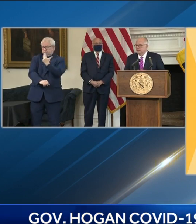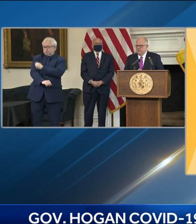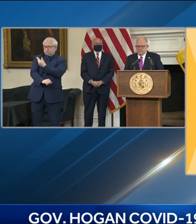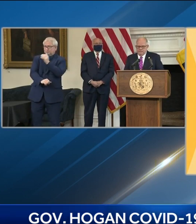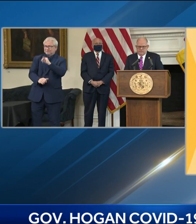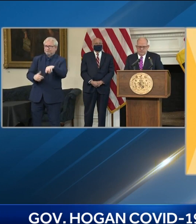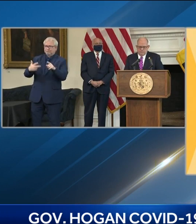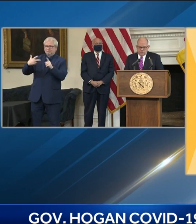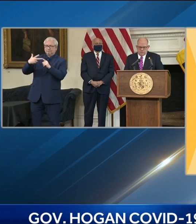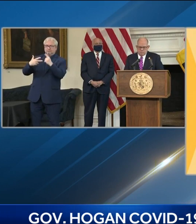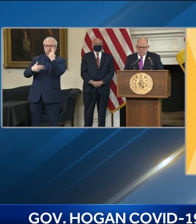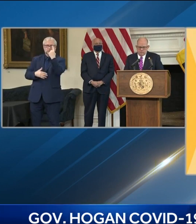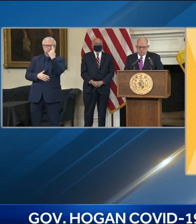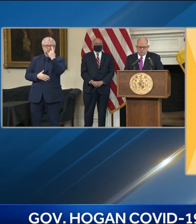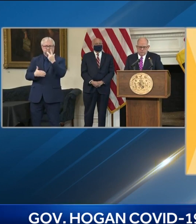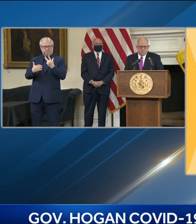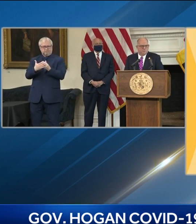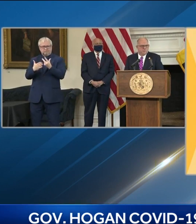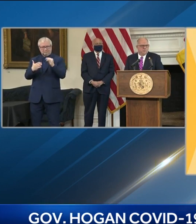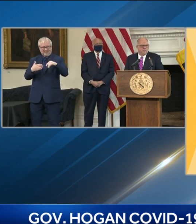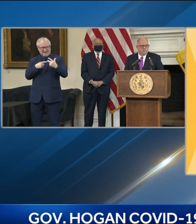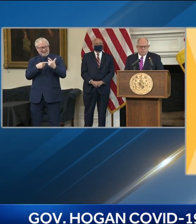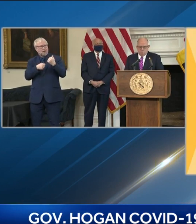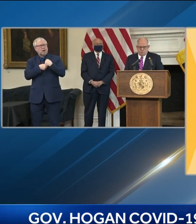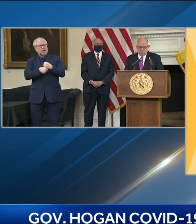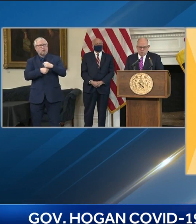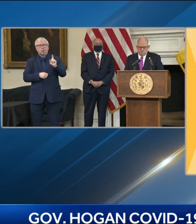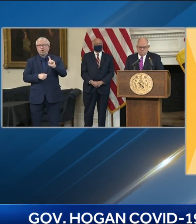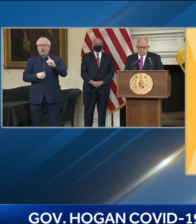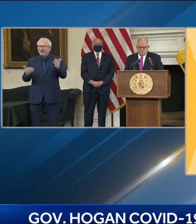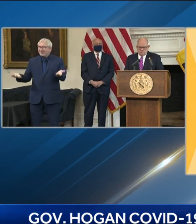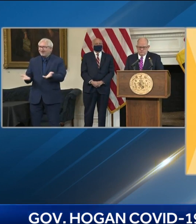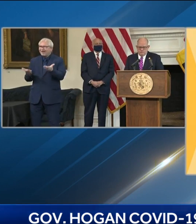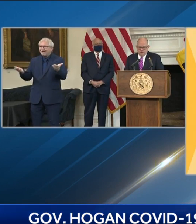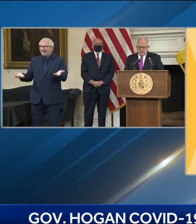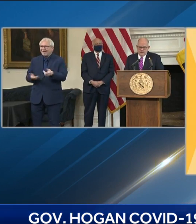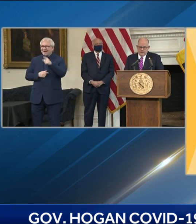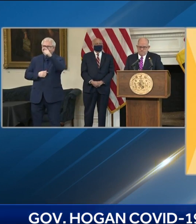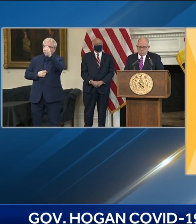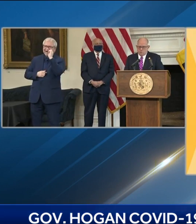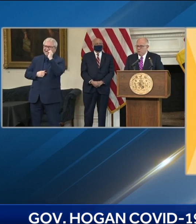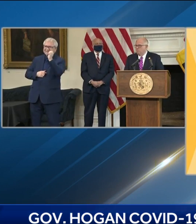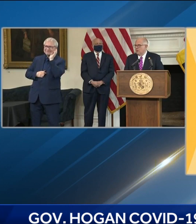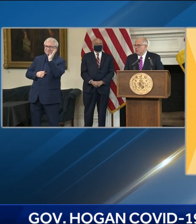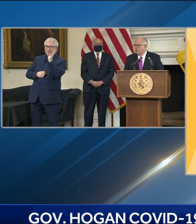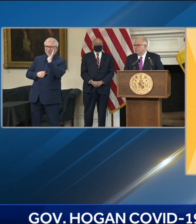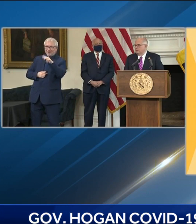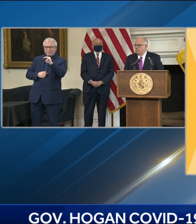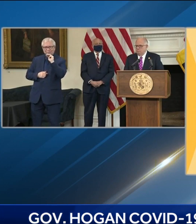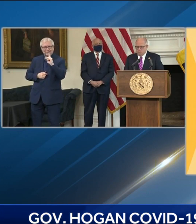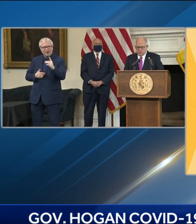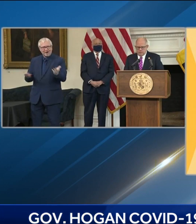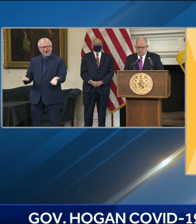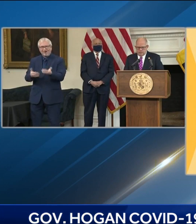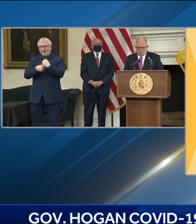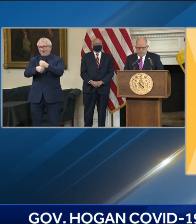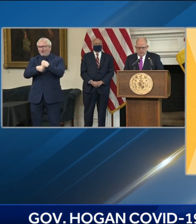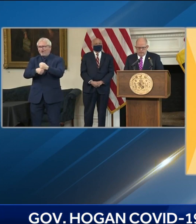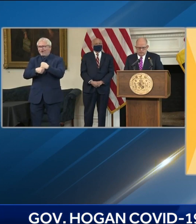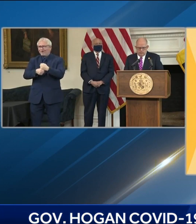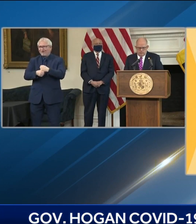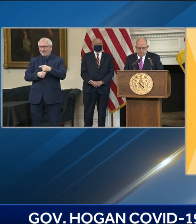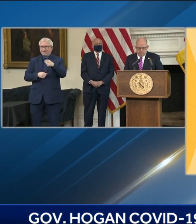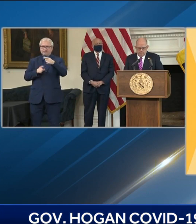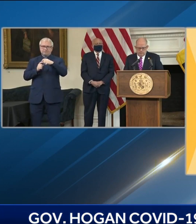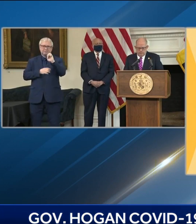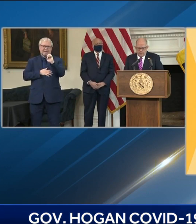Maryland at the Emergent BioSolutions facility in East Baltimore. For more than a month, I've been pushing the